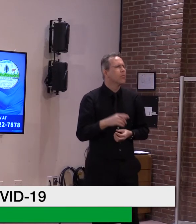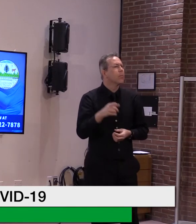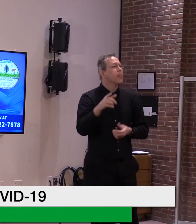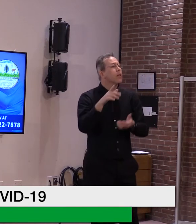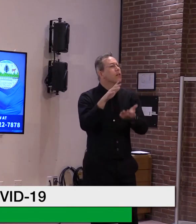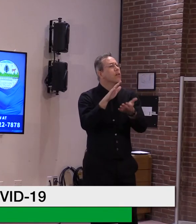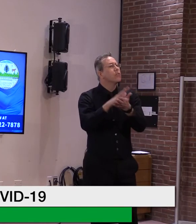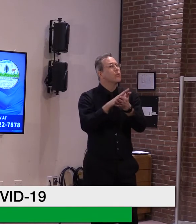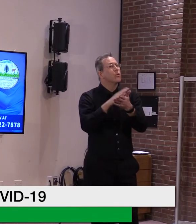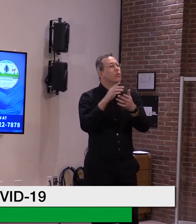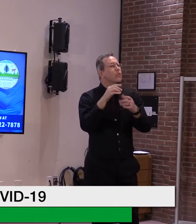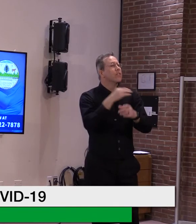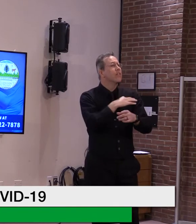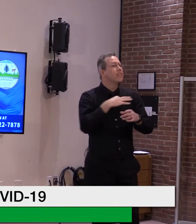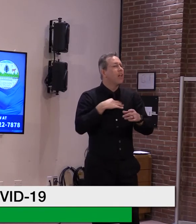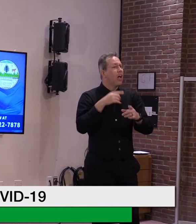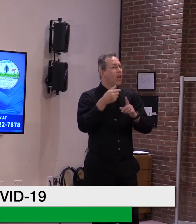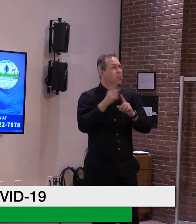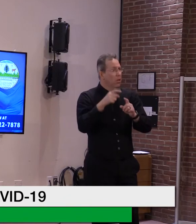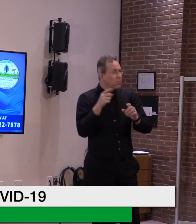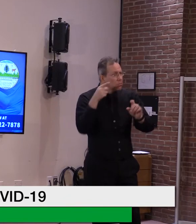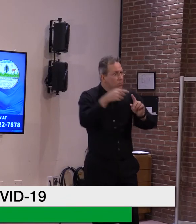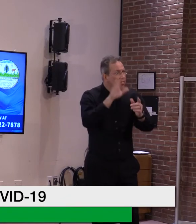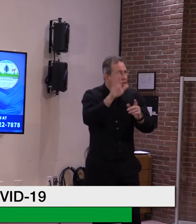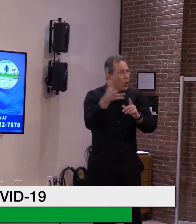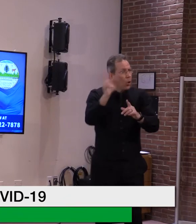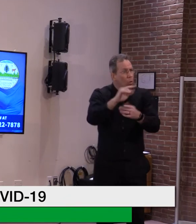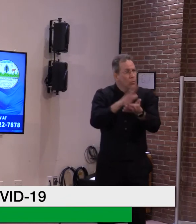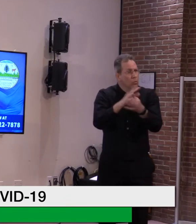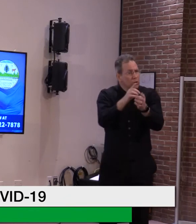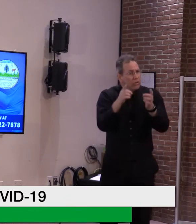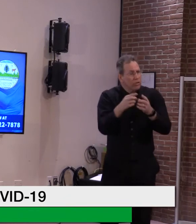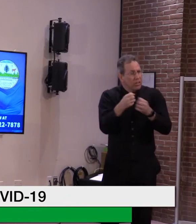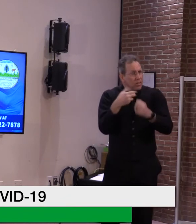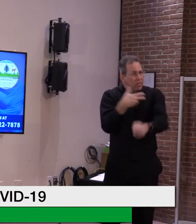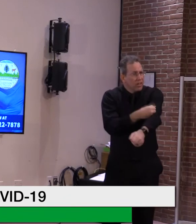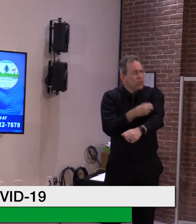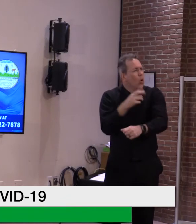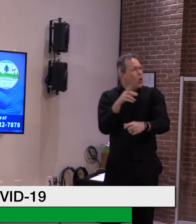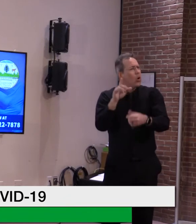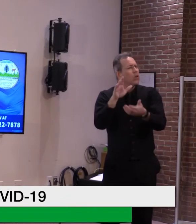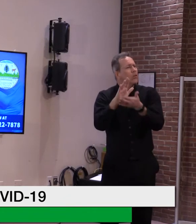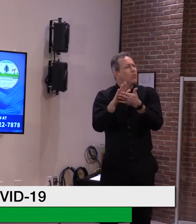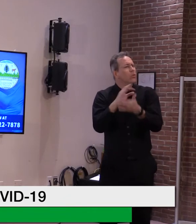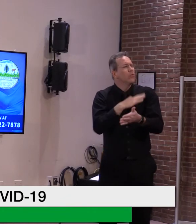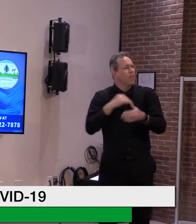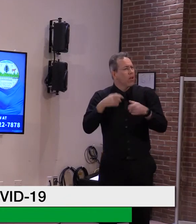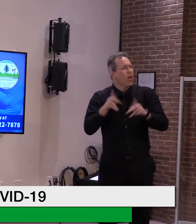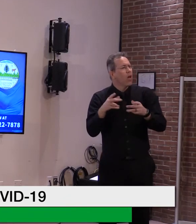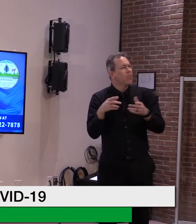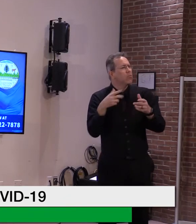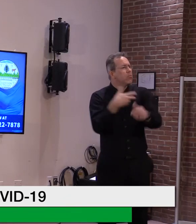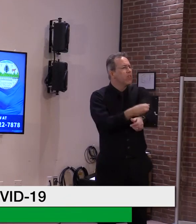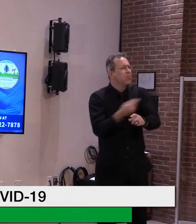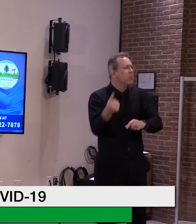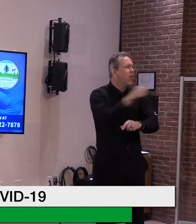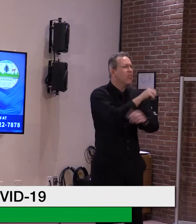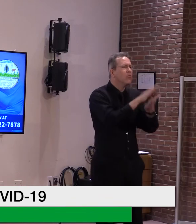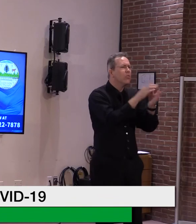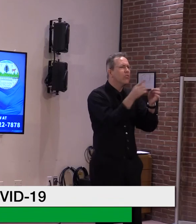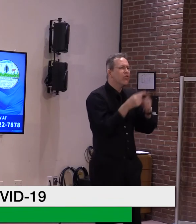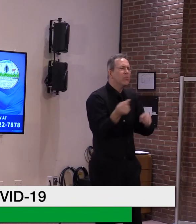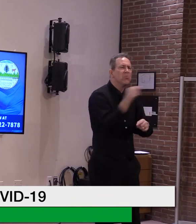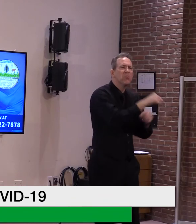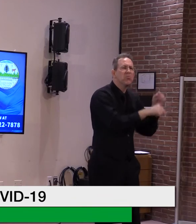district and some local educators couldn't get registered or concerned that other educators from other districts